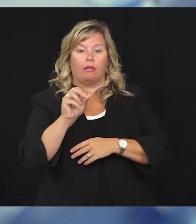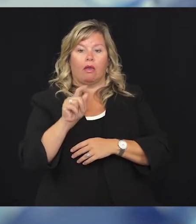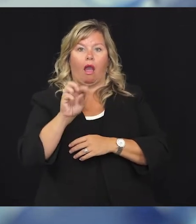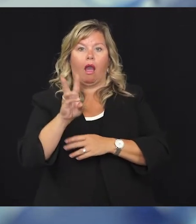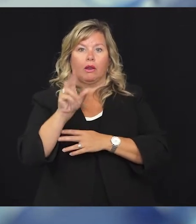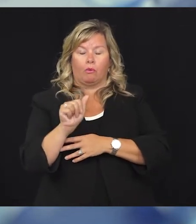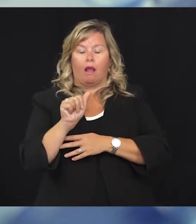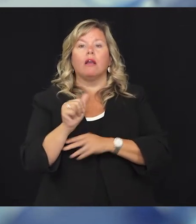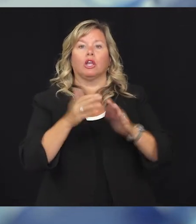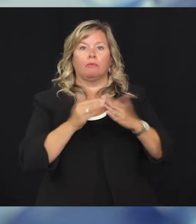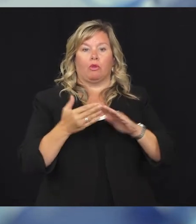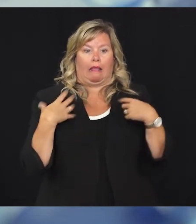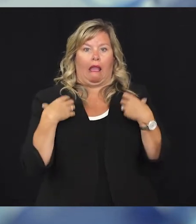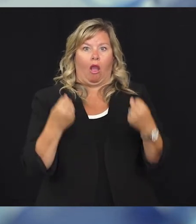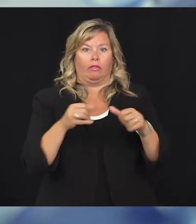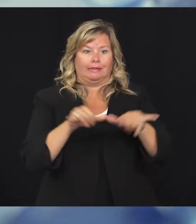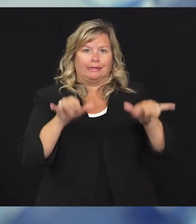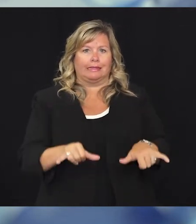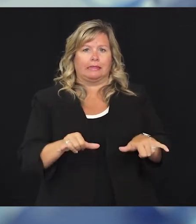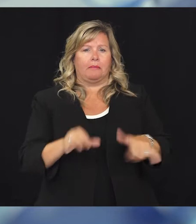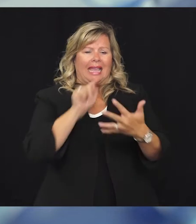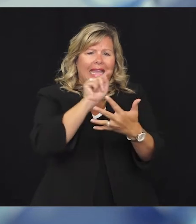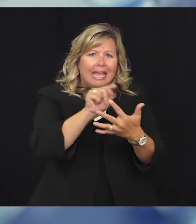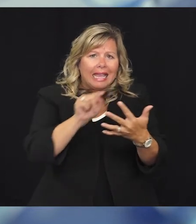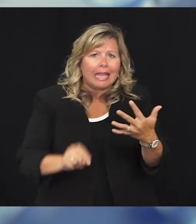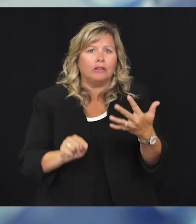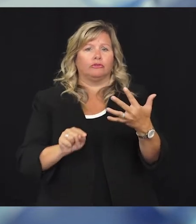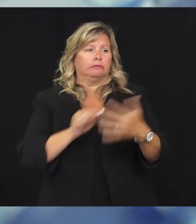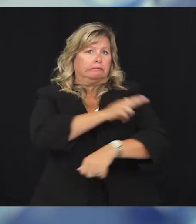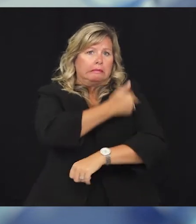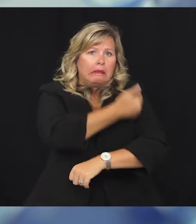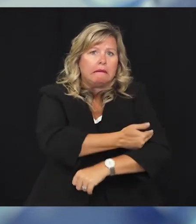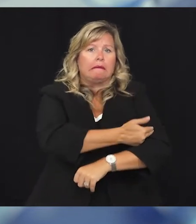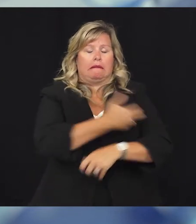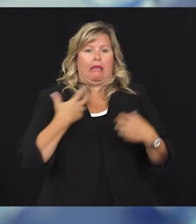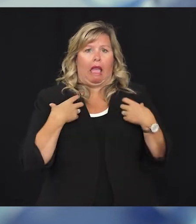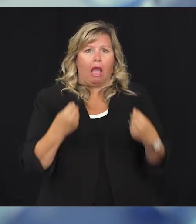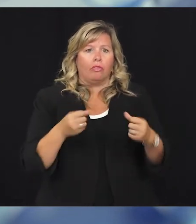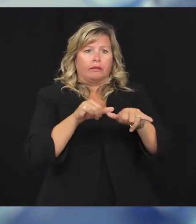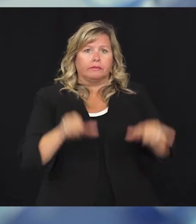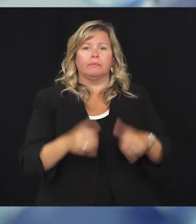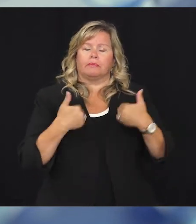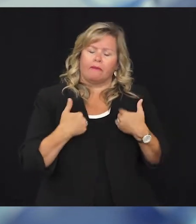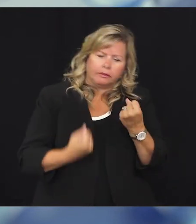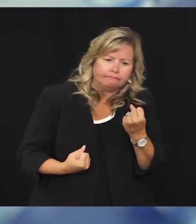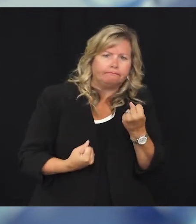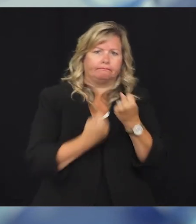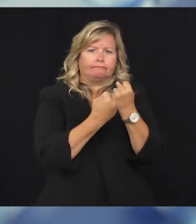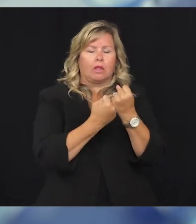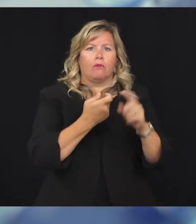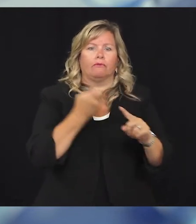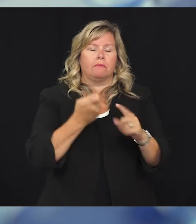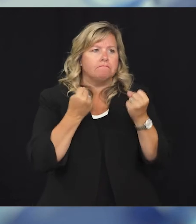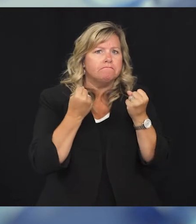Health System. Each of these healthcare systems, backed by extraordinary health science expertise and